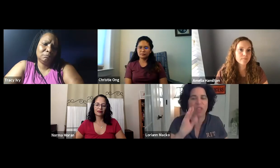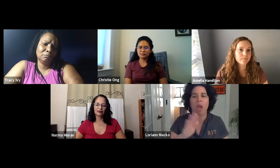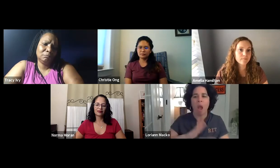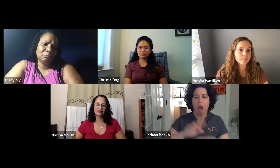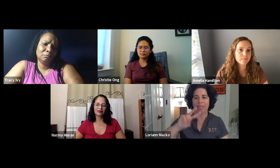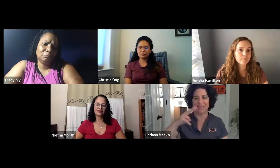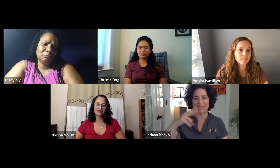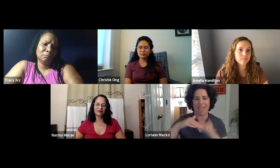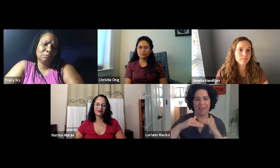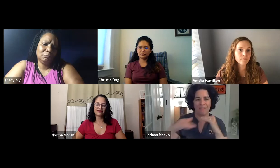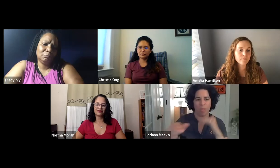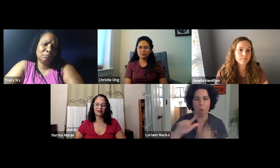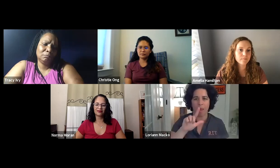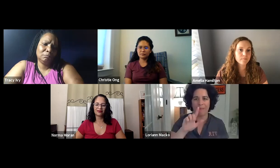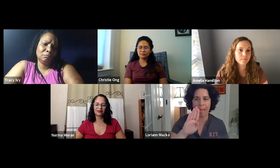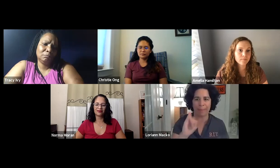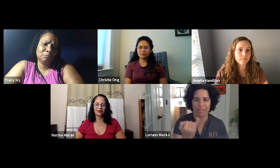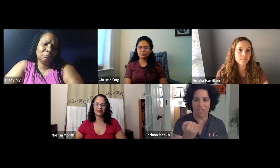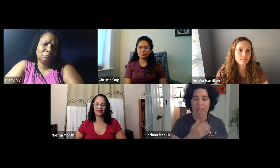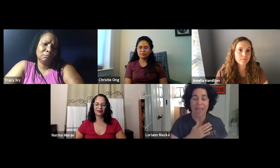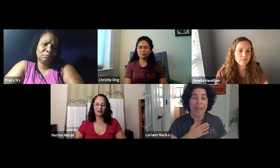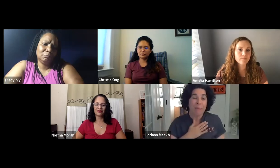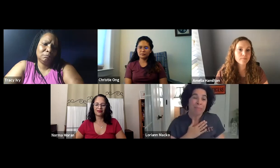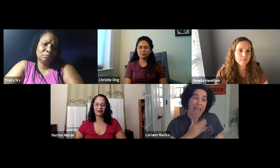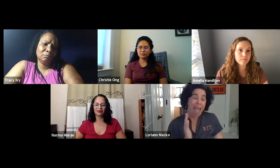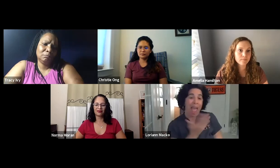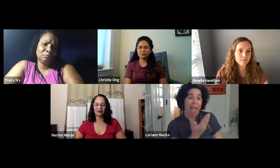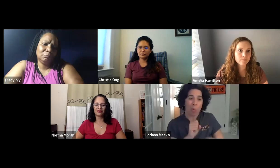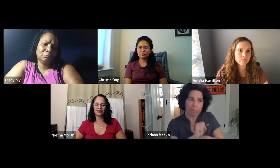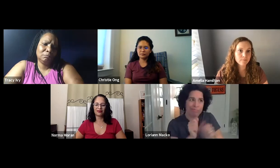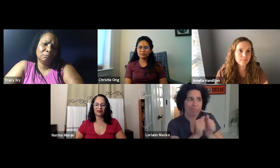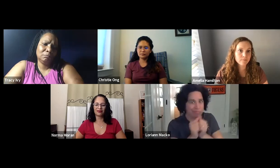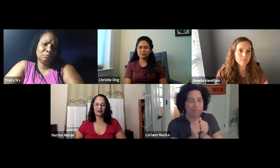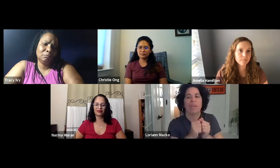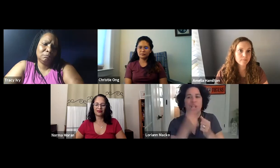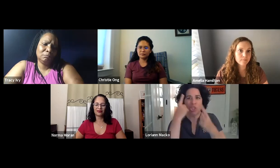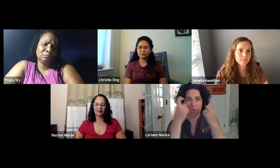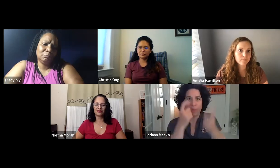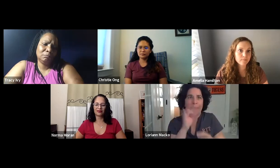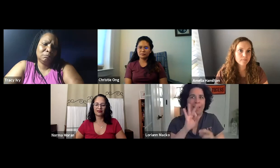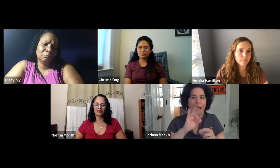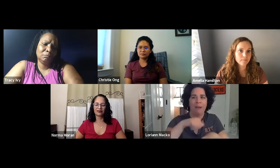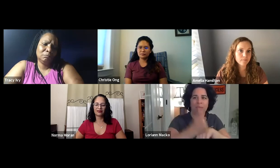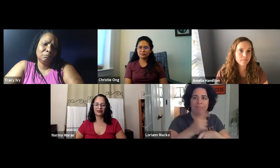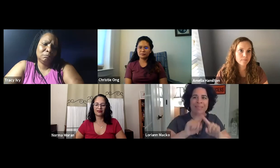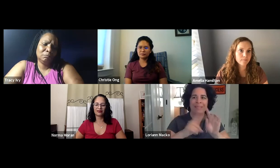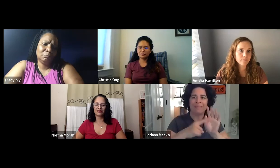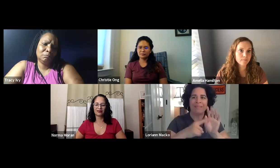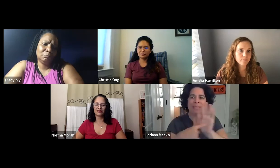permanent collections eventually. And those are going to be on the second floor of LBJ. Now we are trying